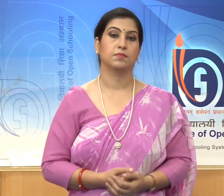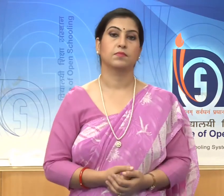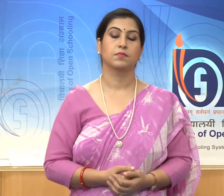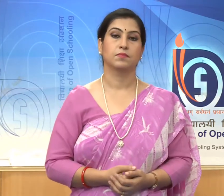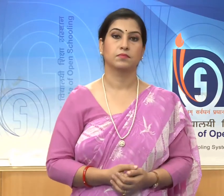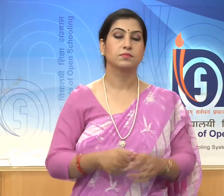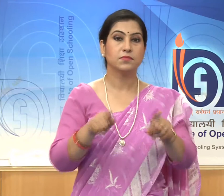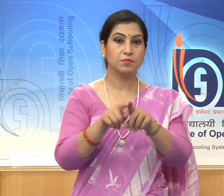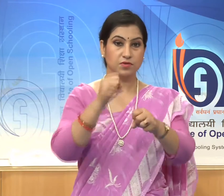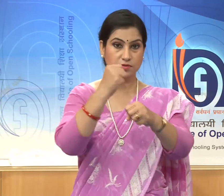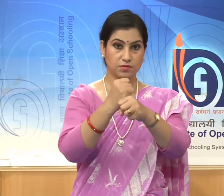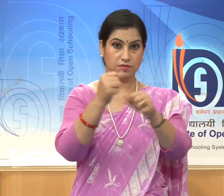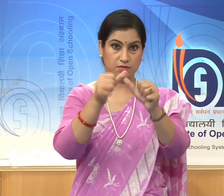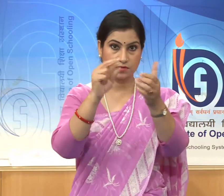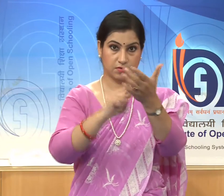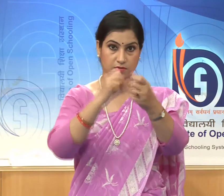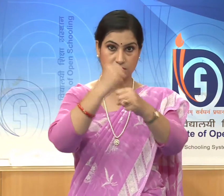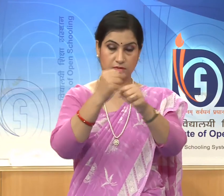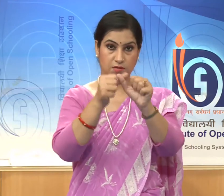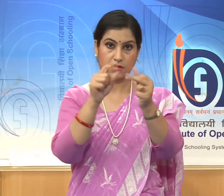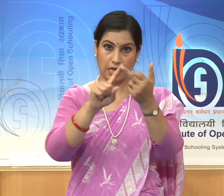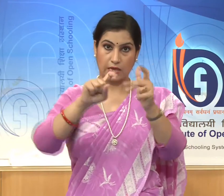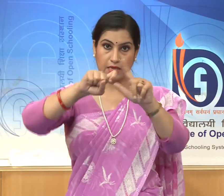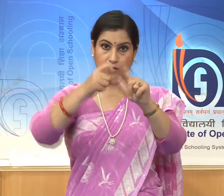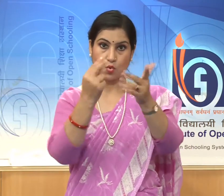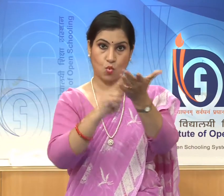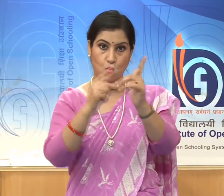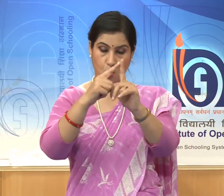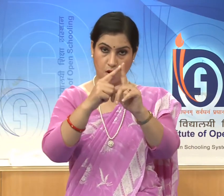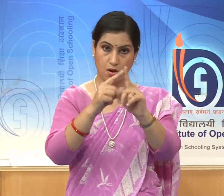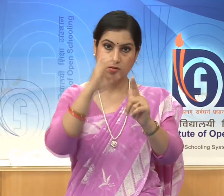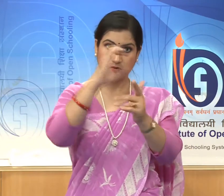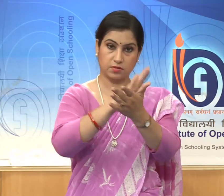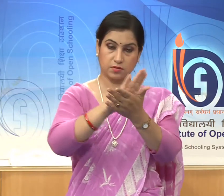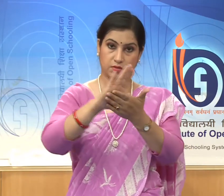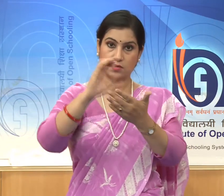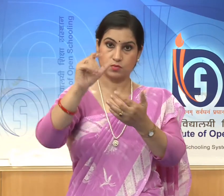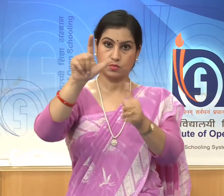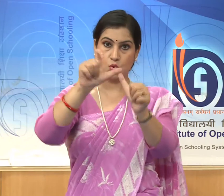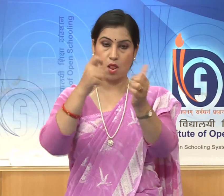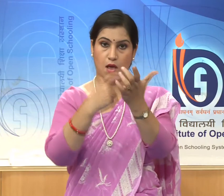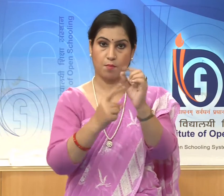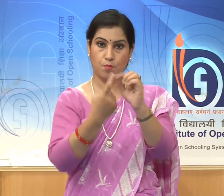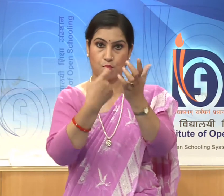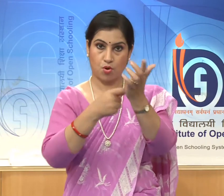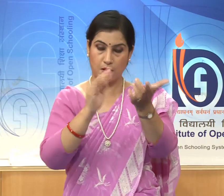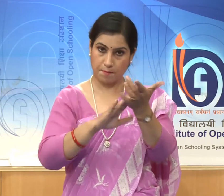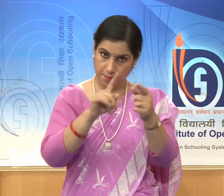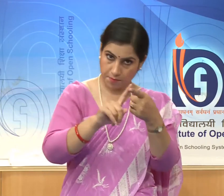Gangaikonda Cholapuram temple, Brihadashwara temple and others.